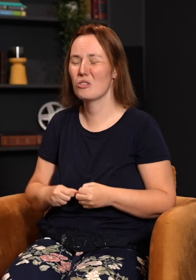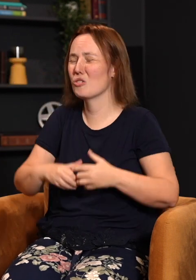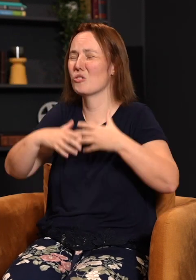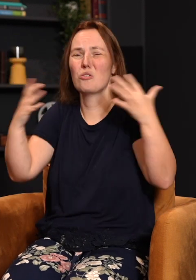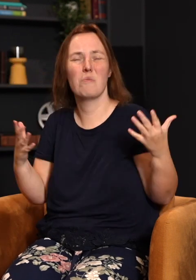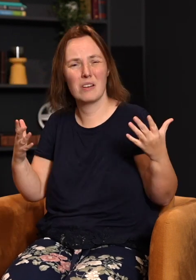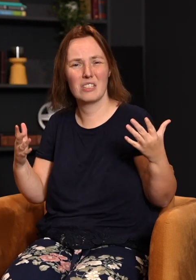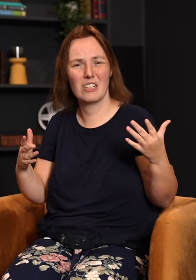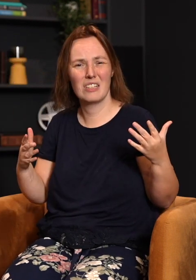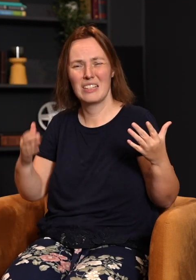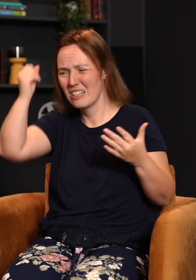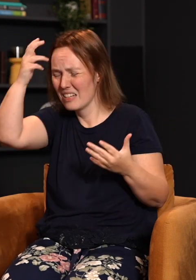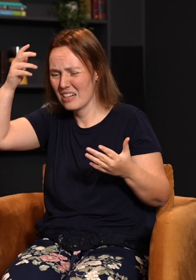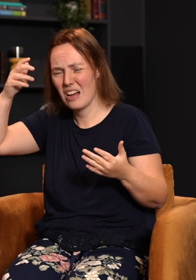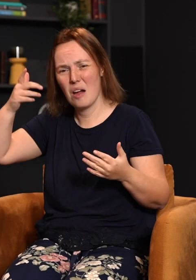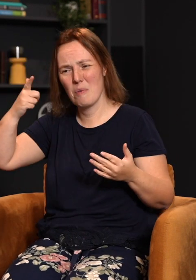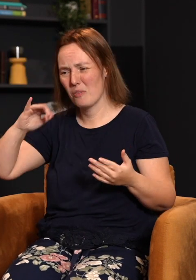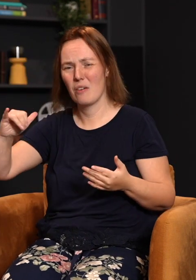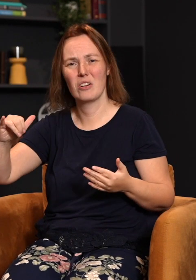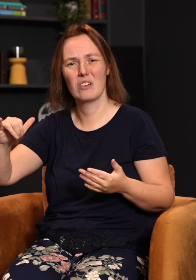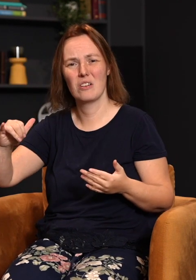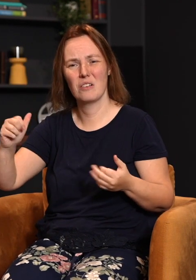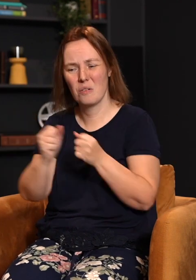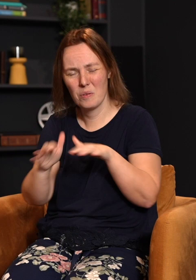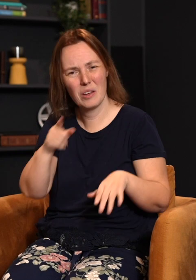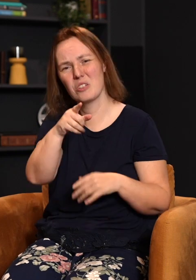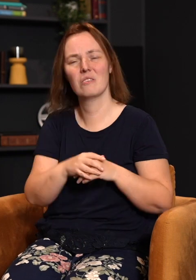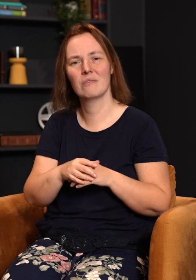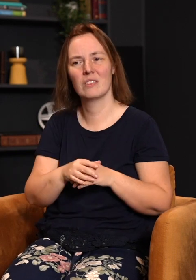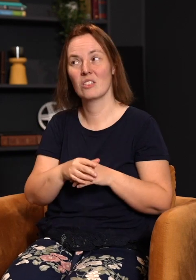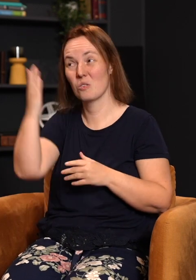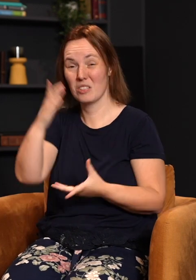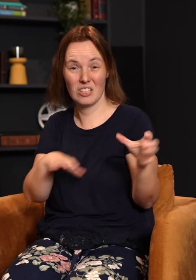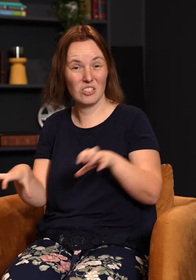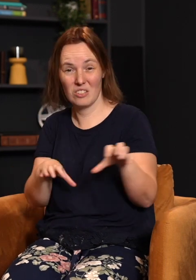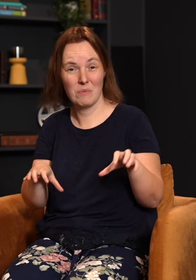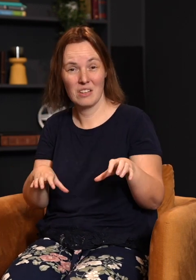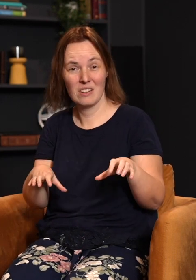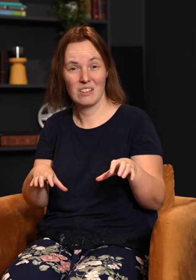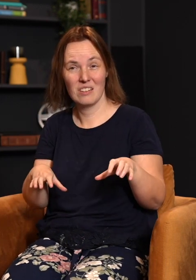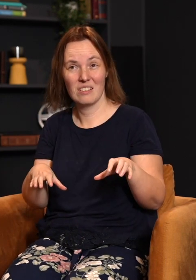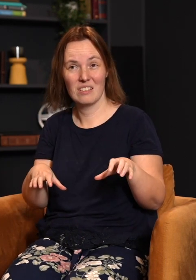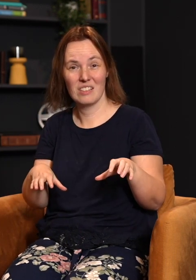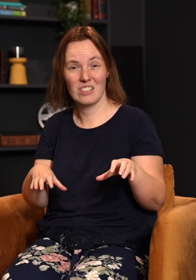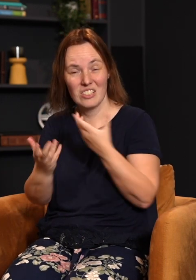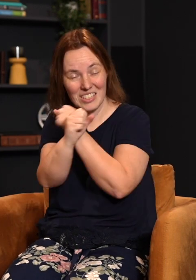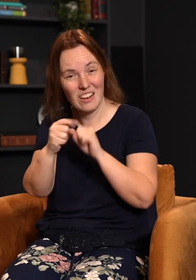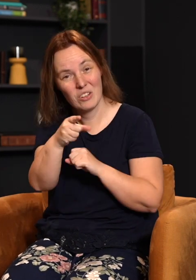much to bear the thought of spending eternity without you. So, I'm going to do something to actually save you, to actually